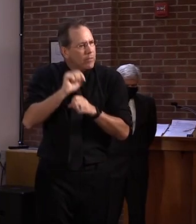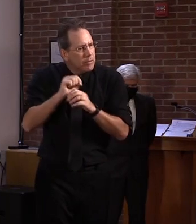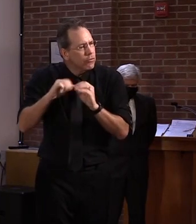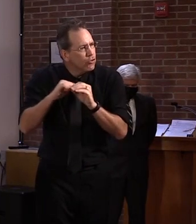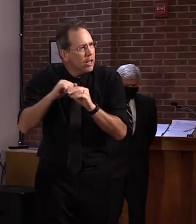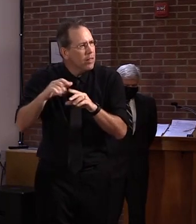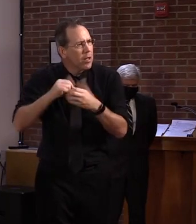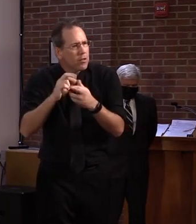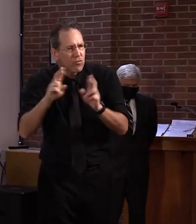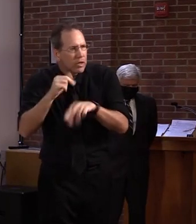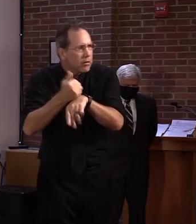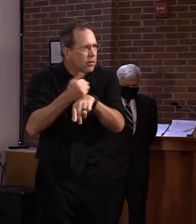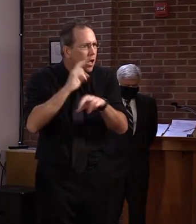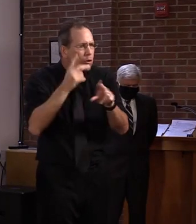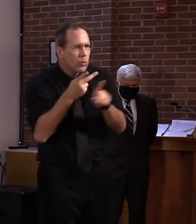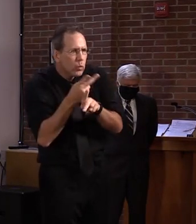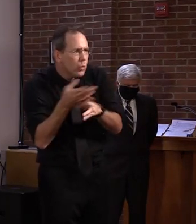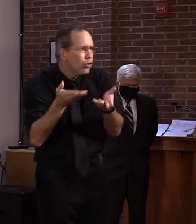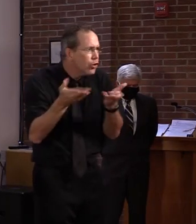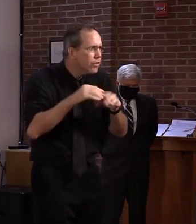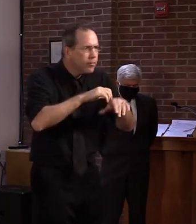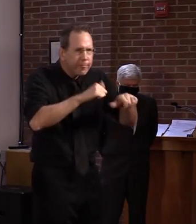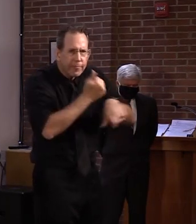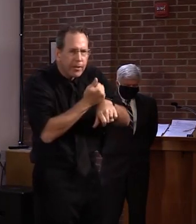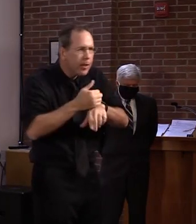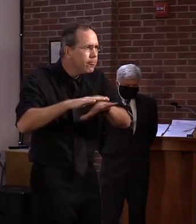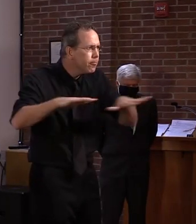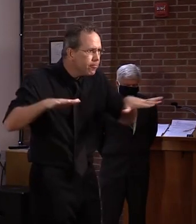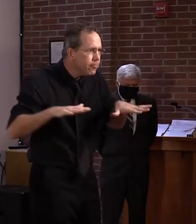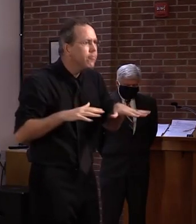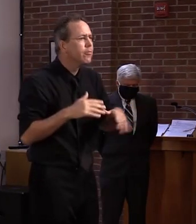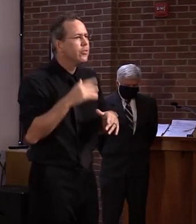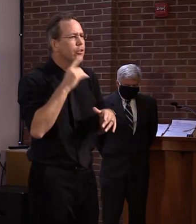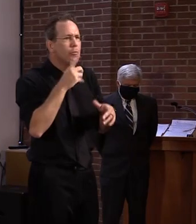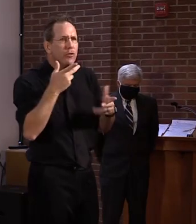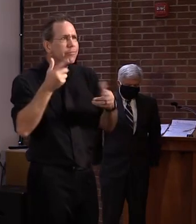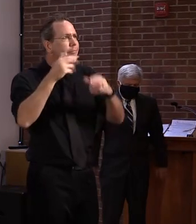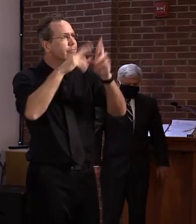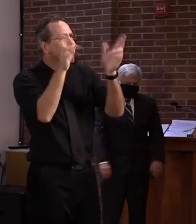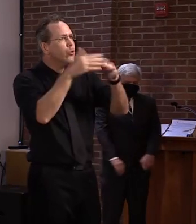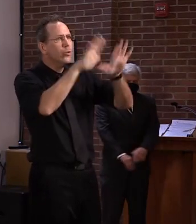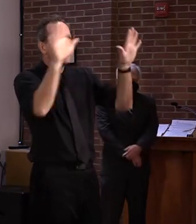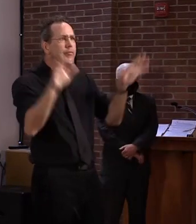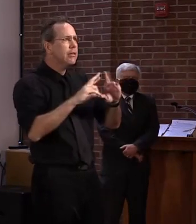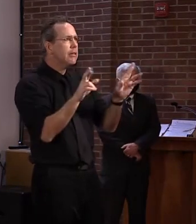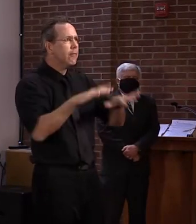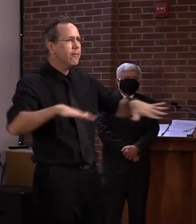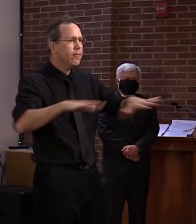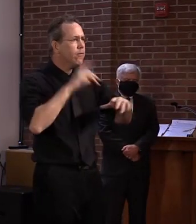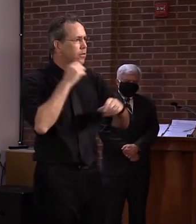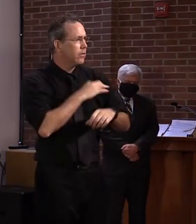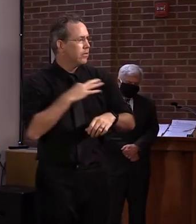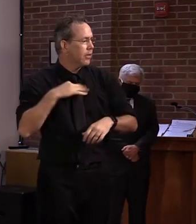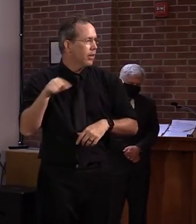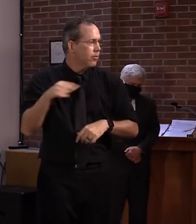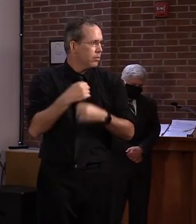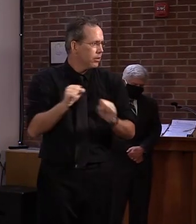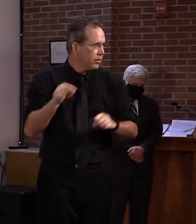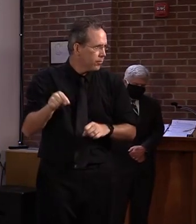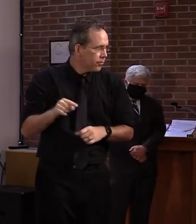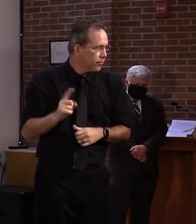with our IT partners and other specialized teams to get everything ready for a safe and smooth reopening.